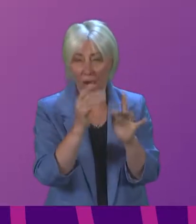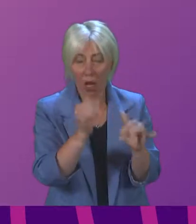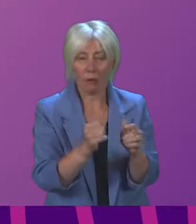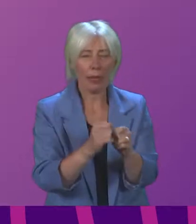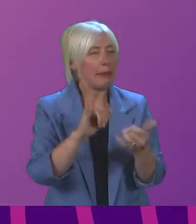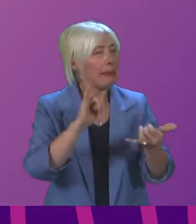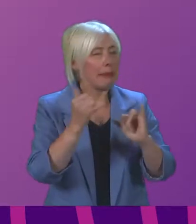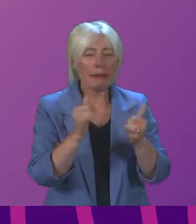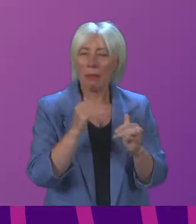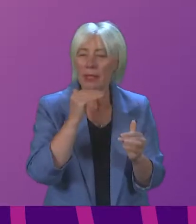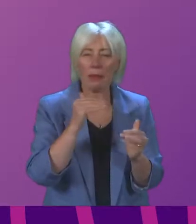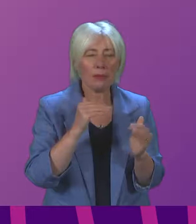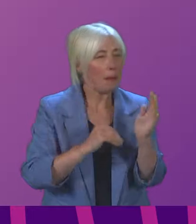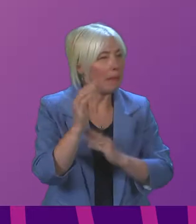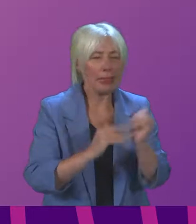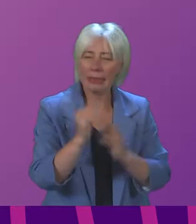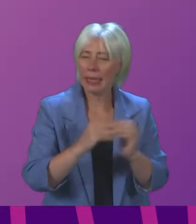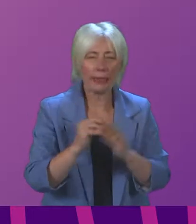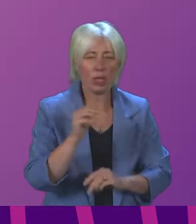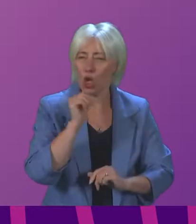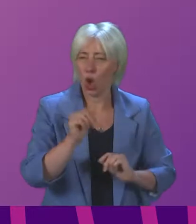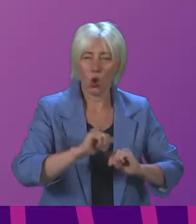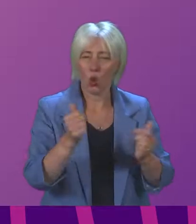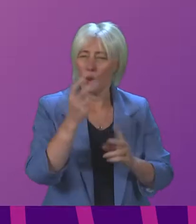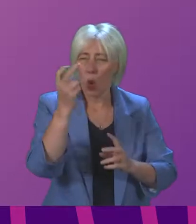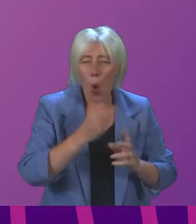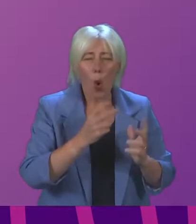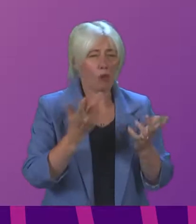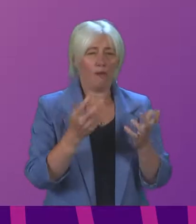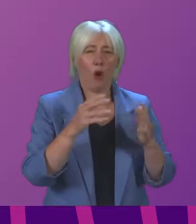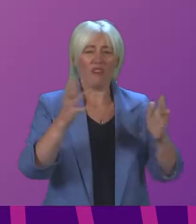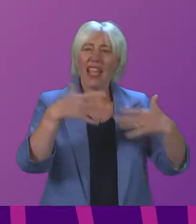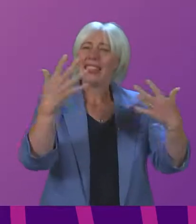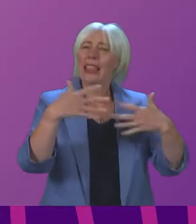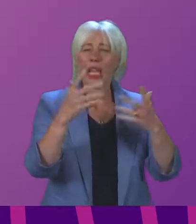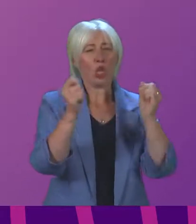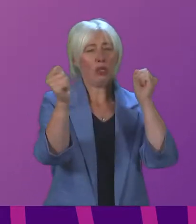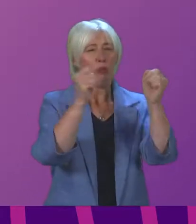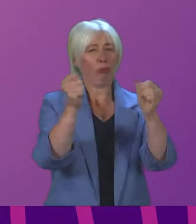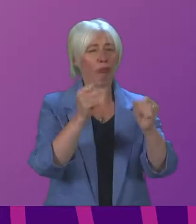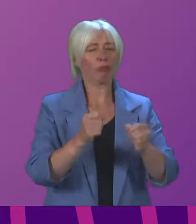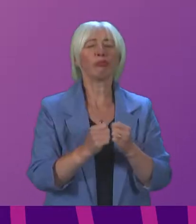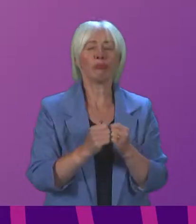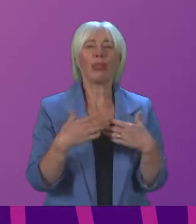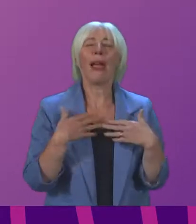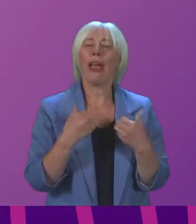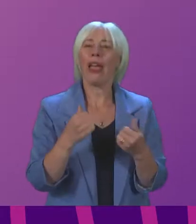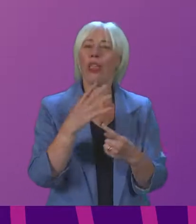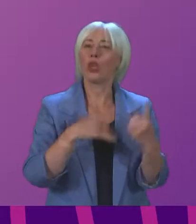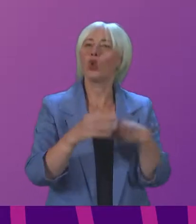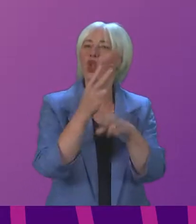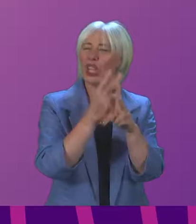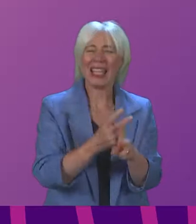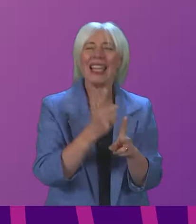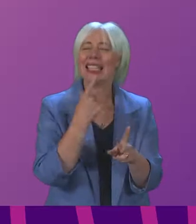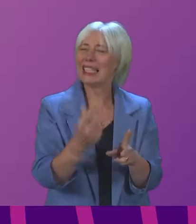which are not always suited to ventilation adaptations required. In the health and social care services, we heard of the impact